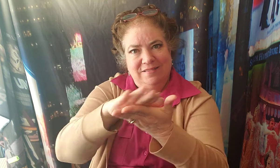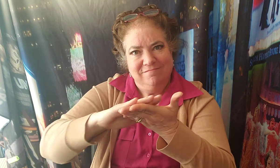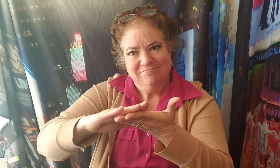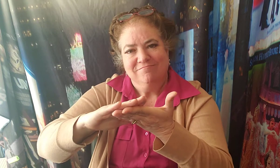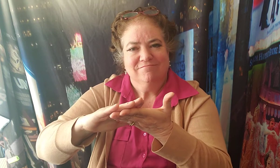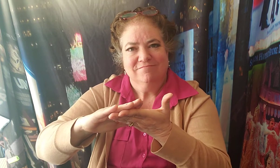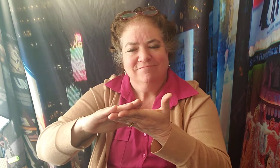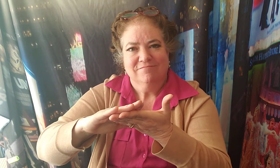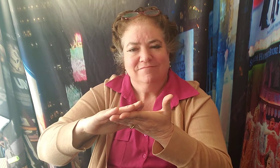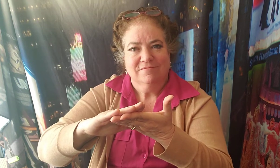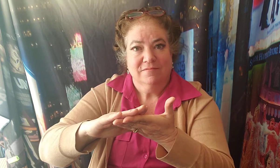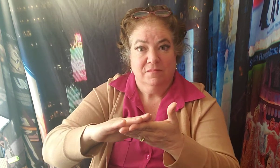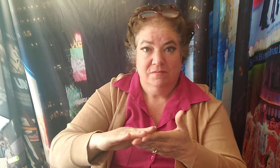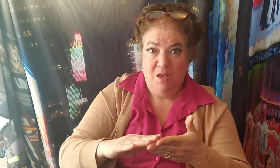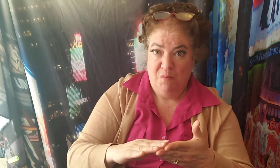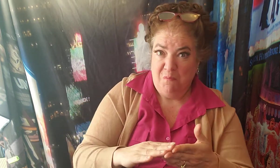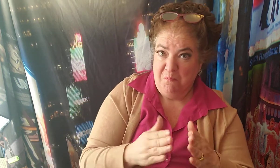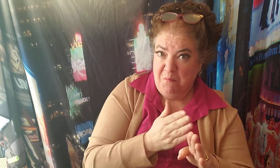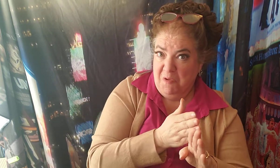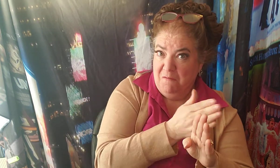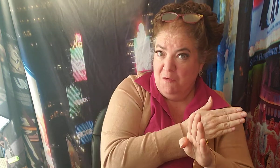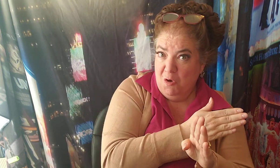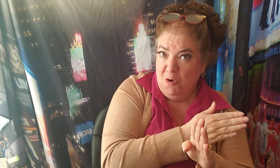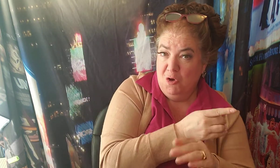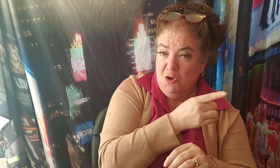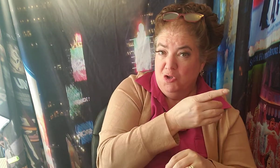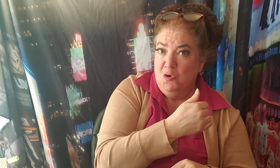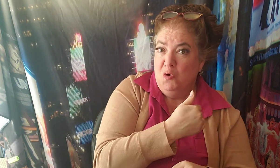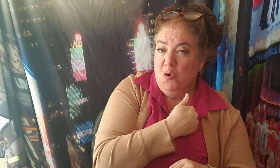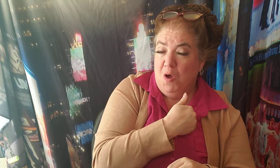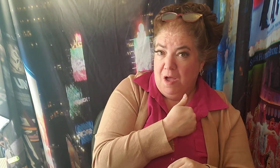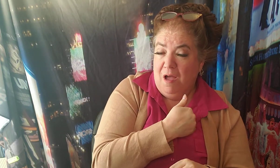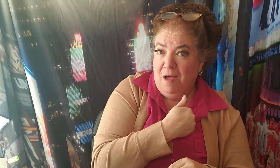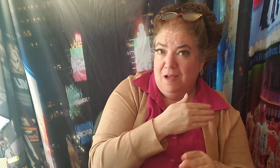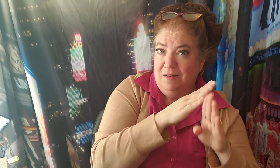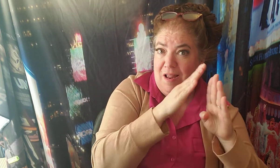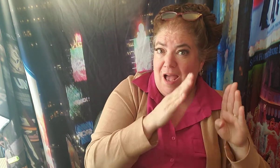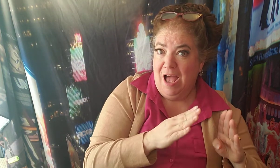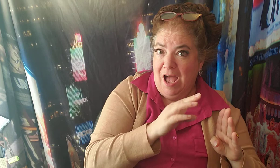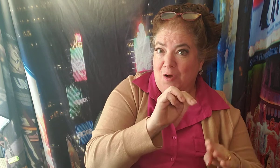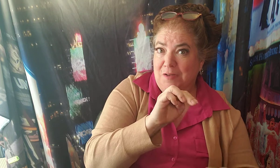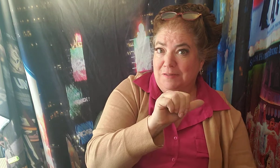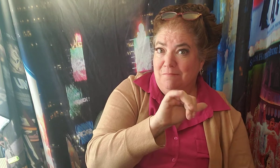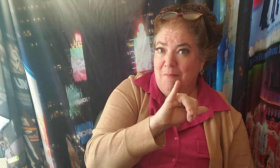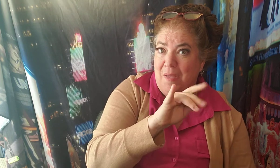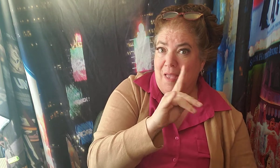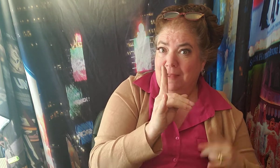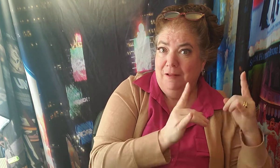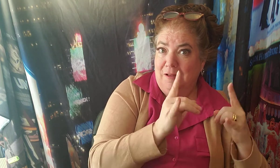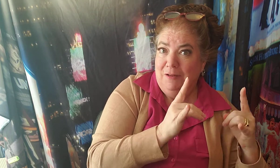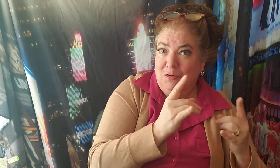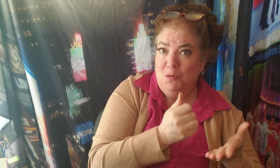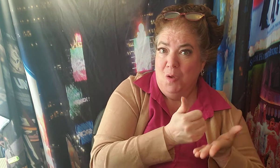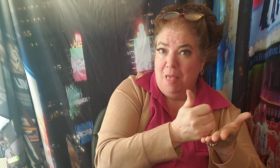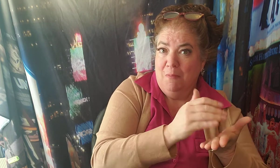You had a house Made to clean your floor But she won't help you Out anymore